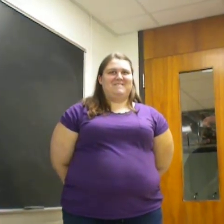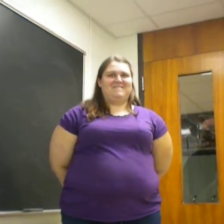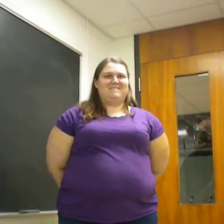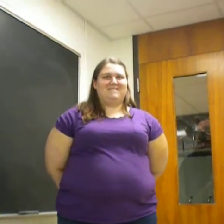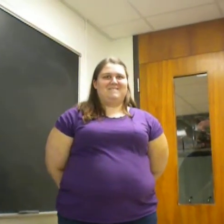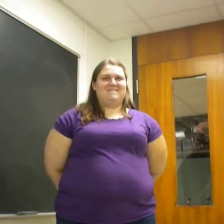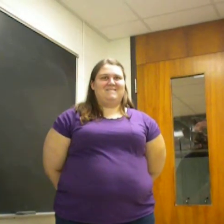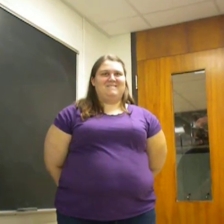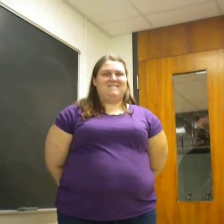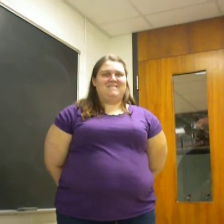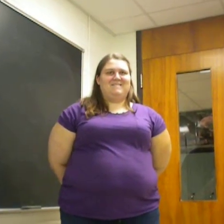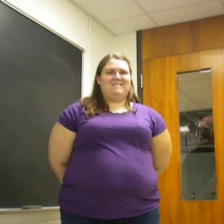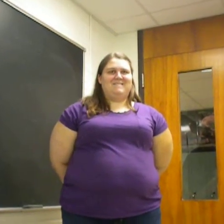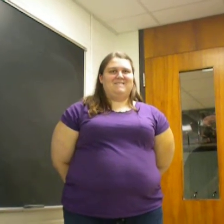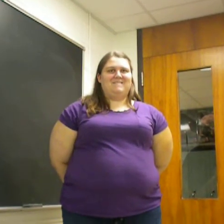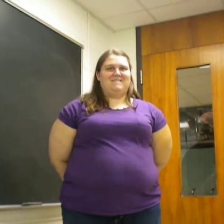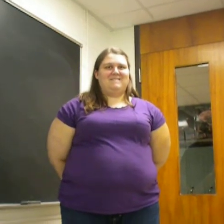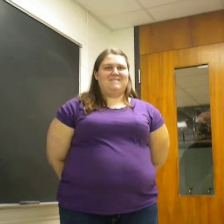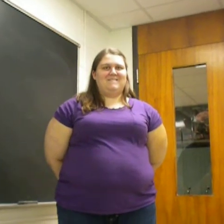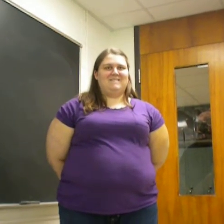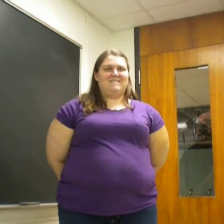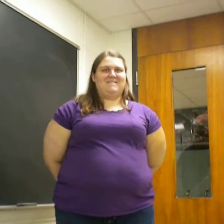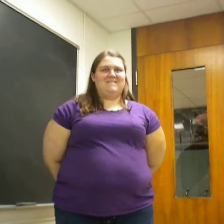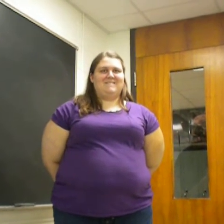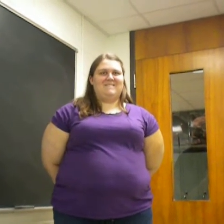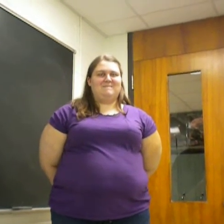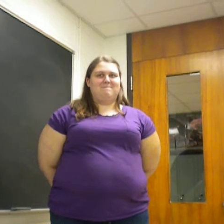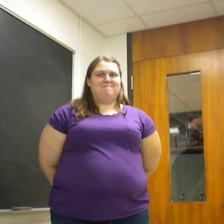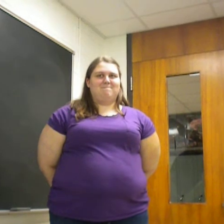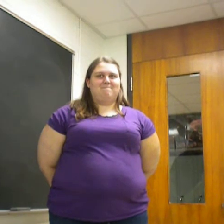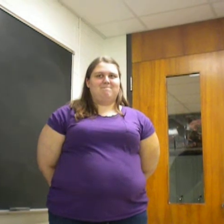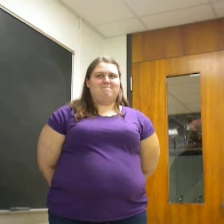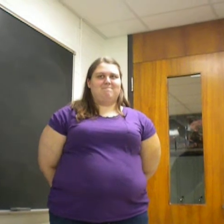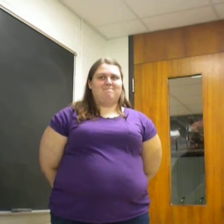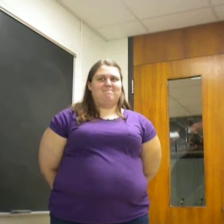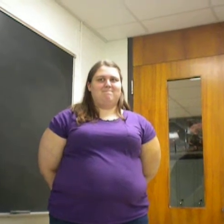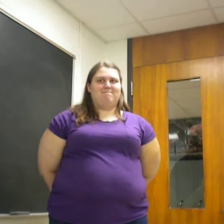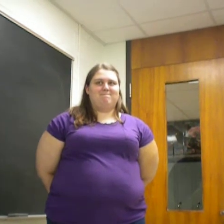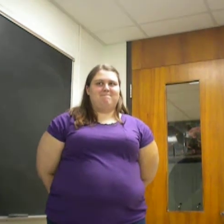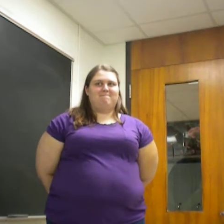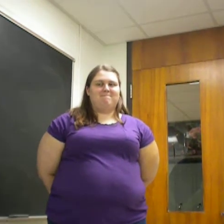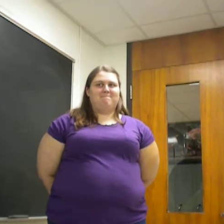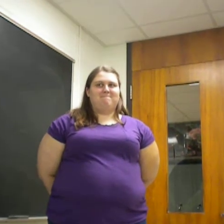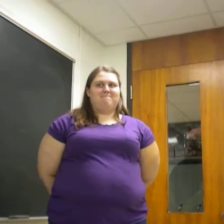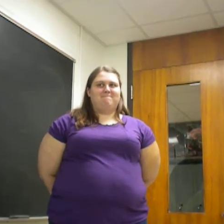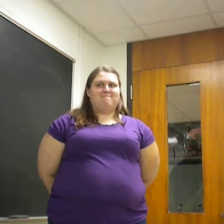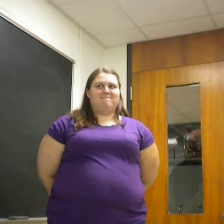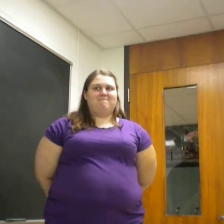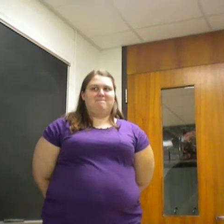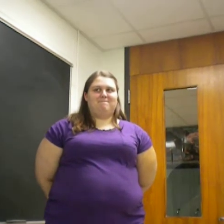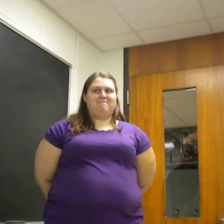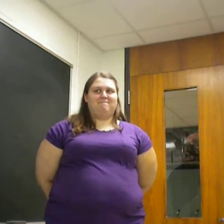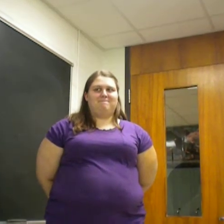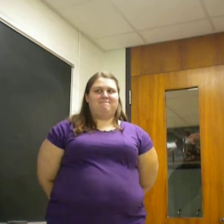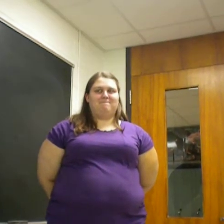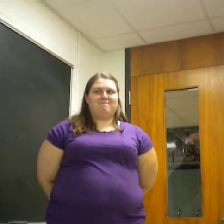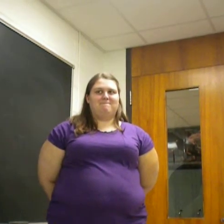honesty, if I have to entrust any amount of money under your custody. I am Mr. Michael